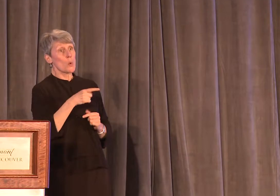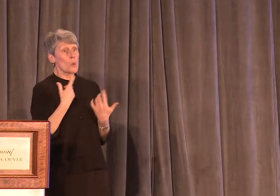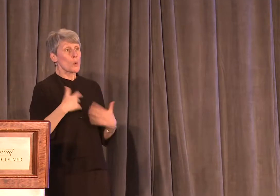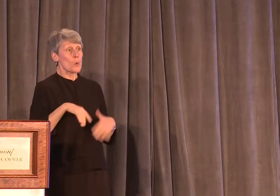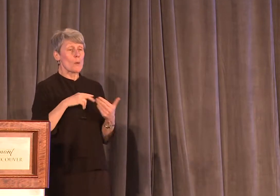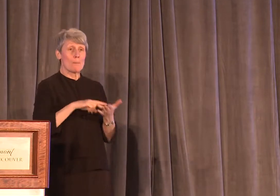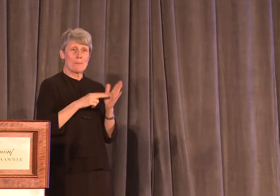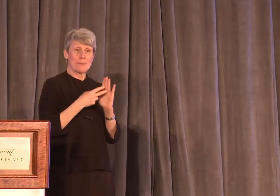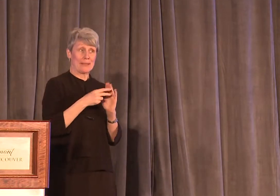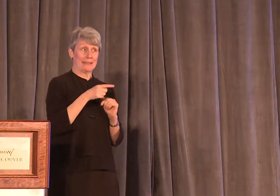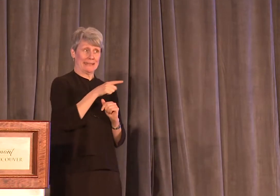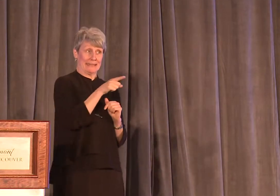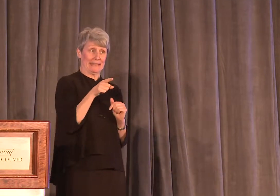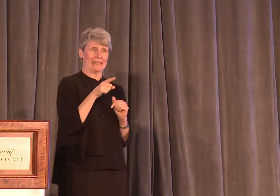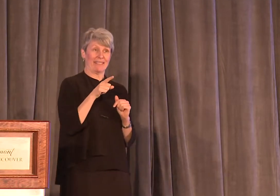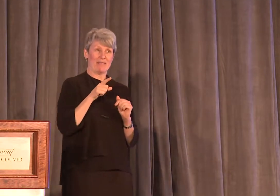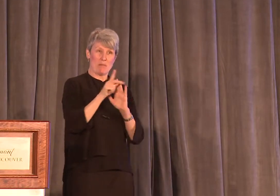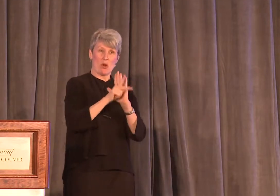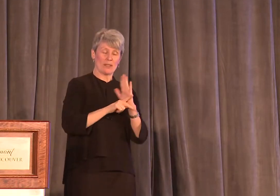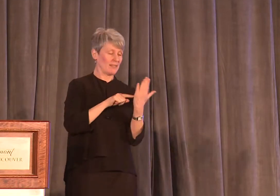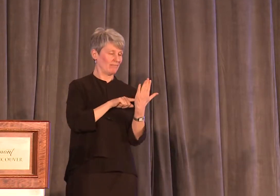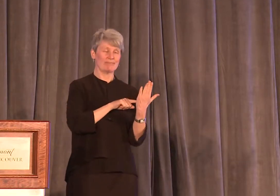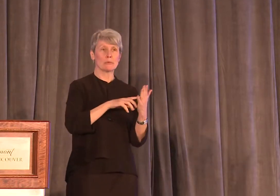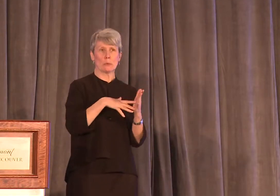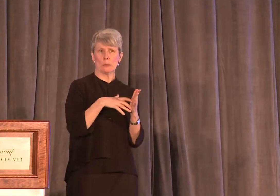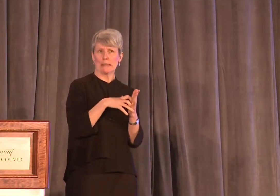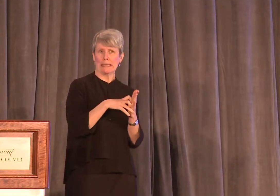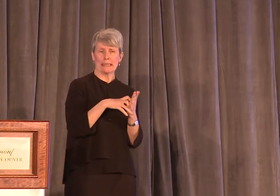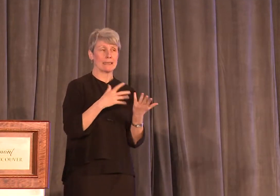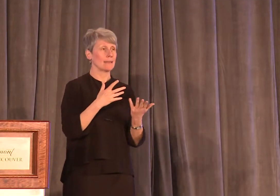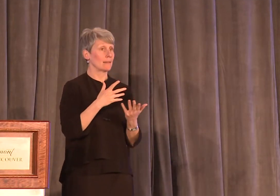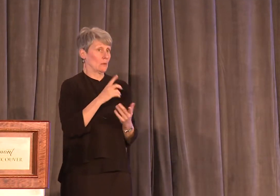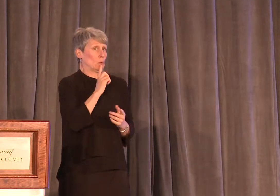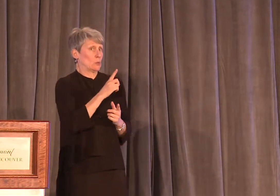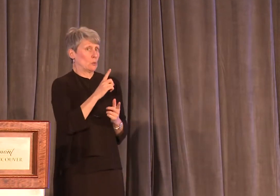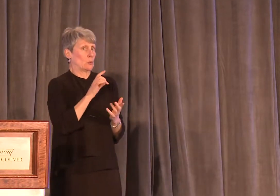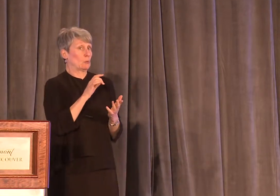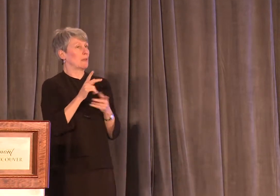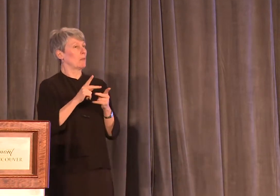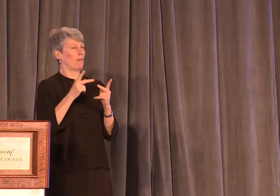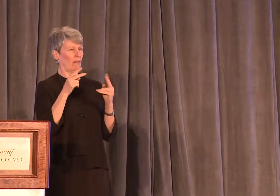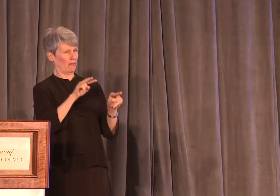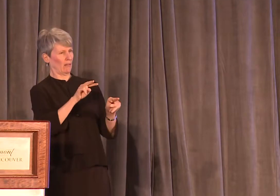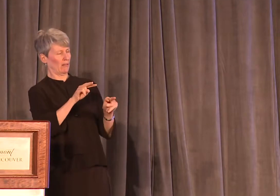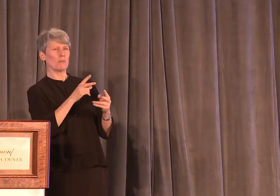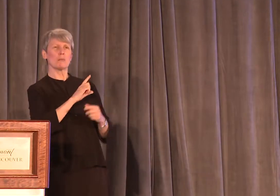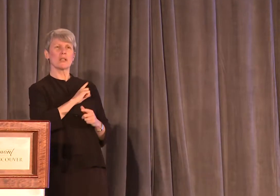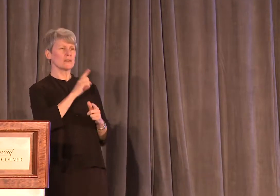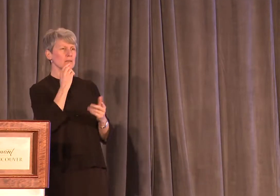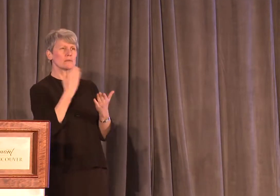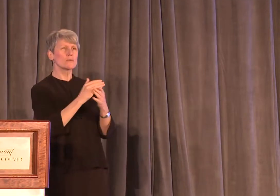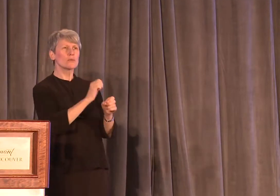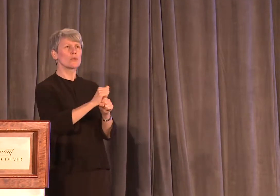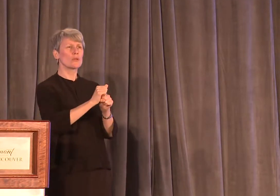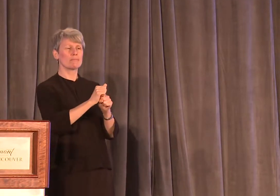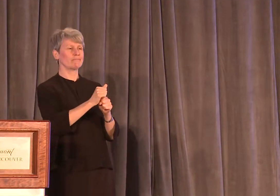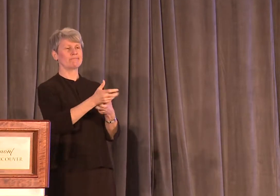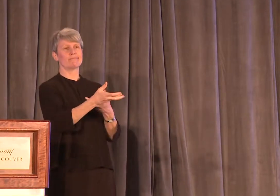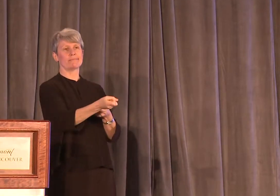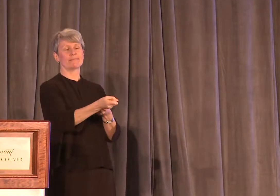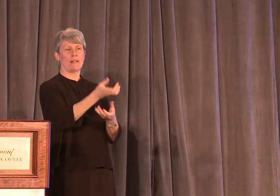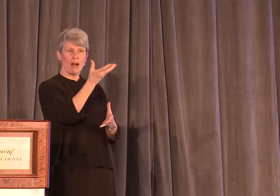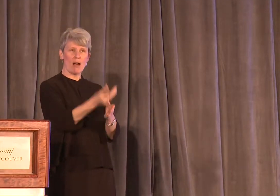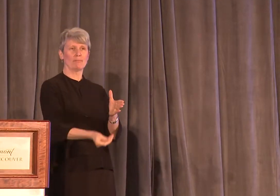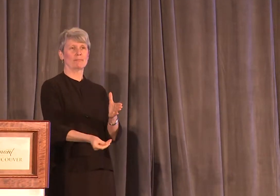consequences from a policy standpoint, never mind the impact on public trust. Once a case is designated